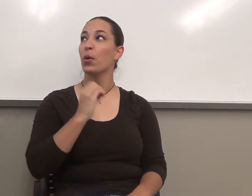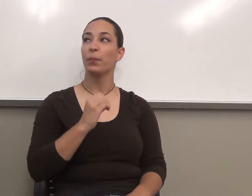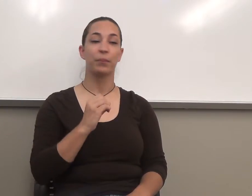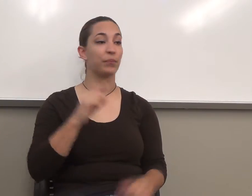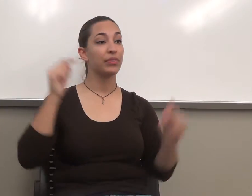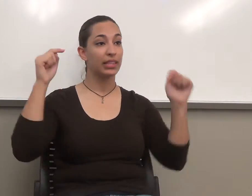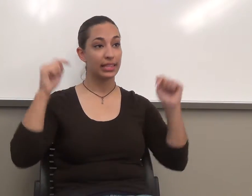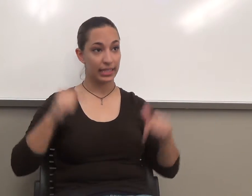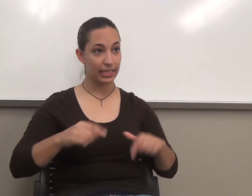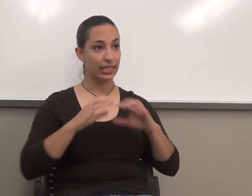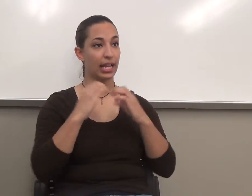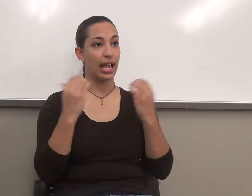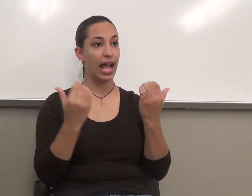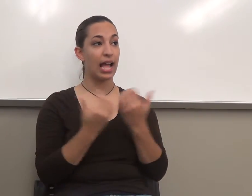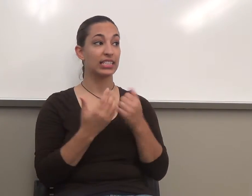is full. Let's see.